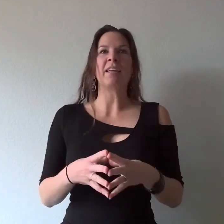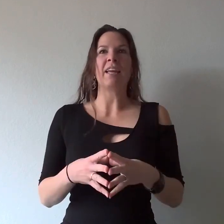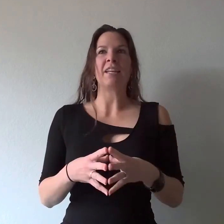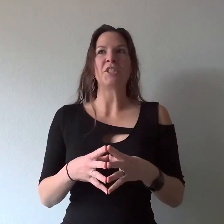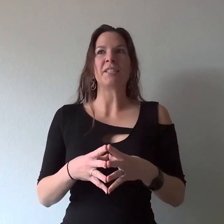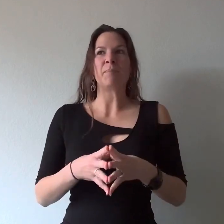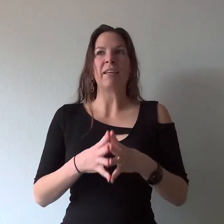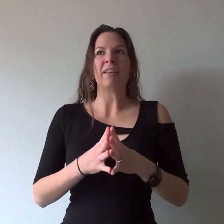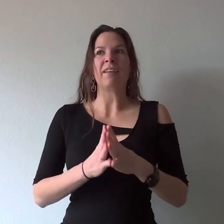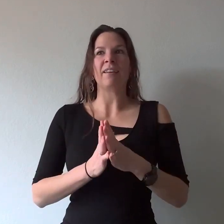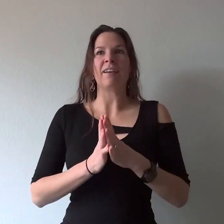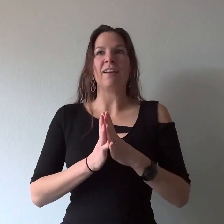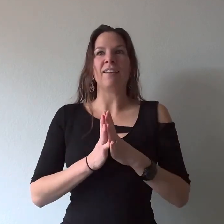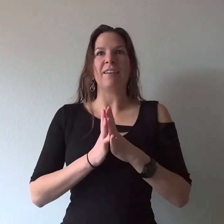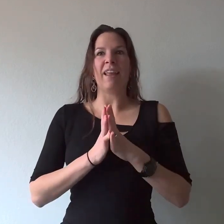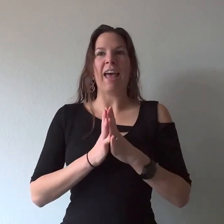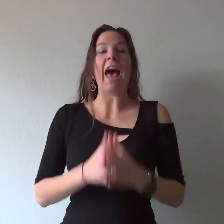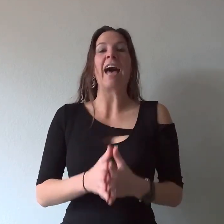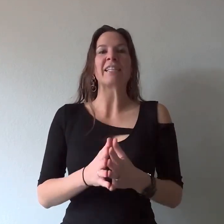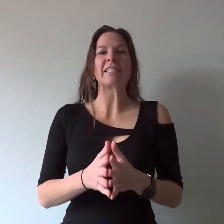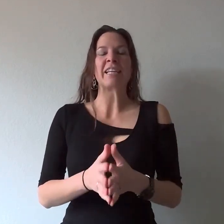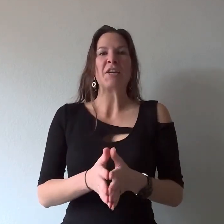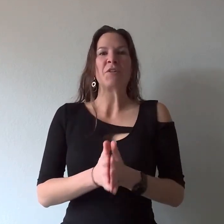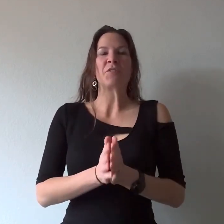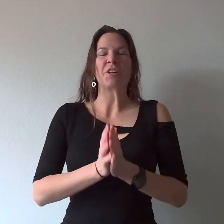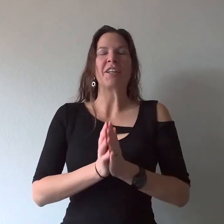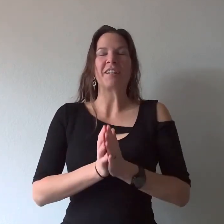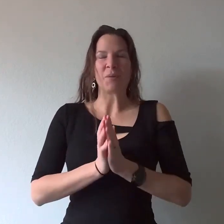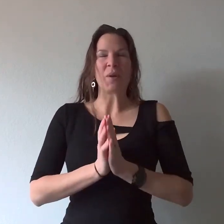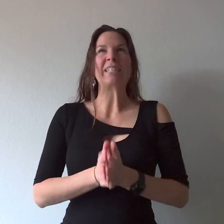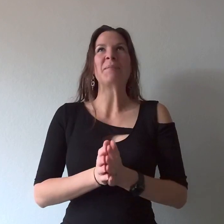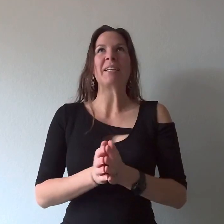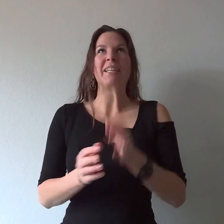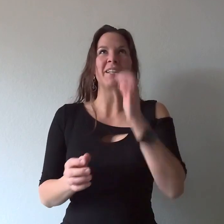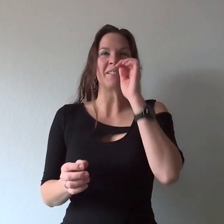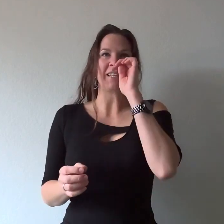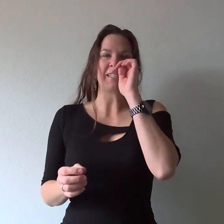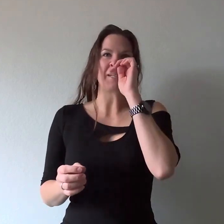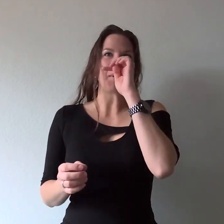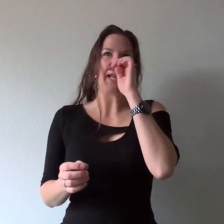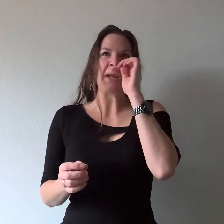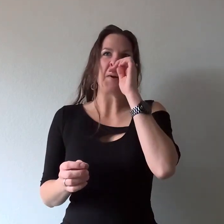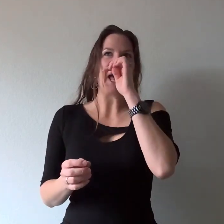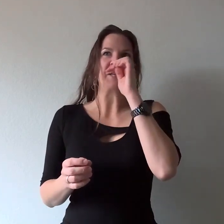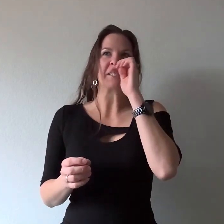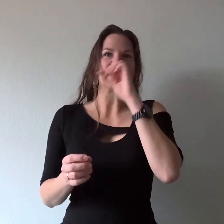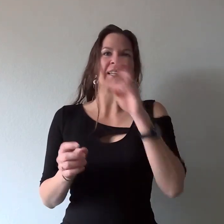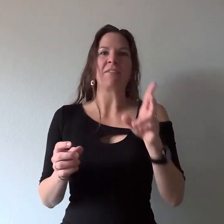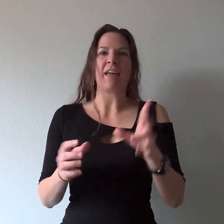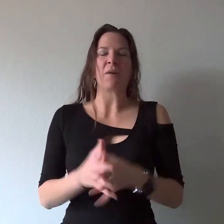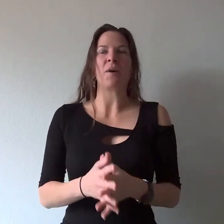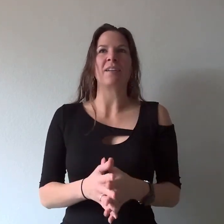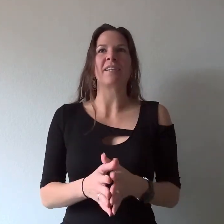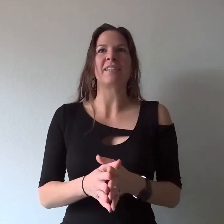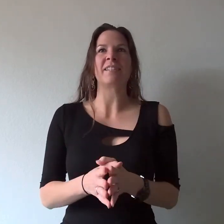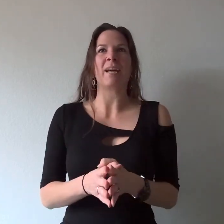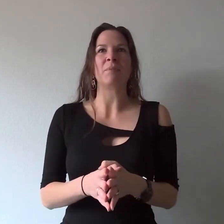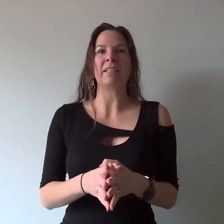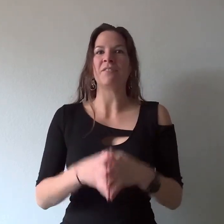and just being an ass for way too many years I didn't quite know how to leave that one because I believed